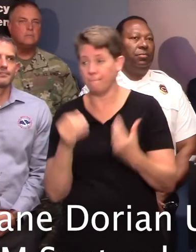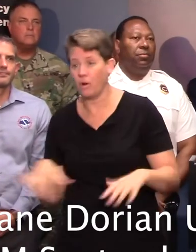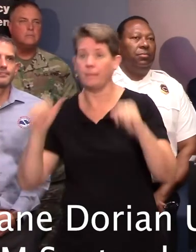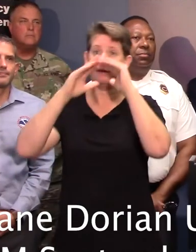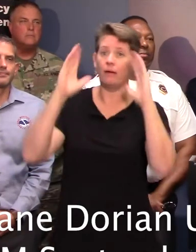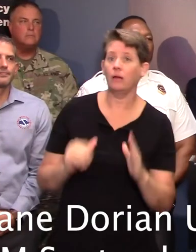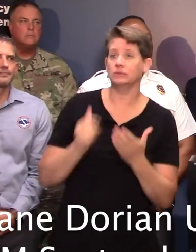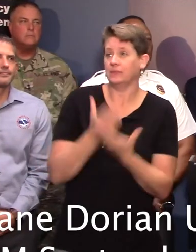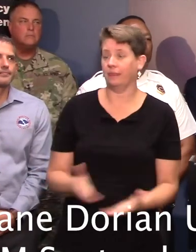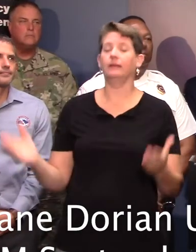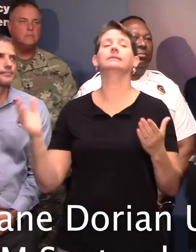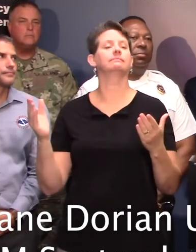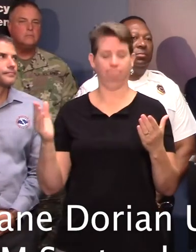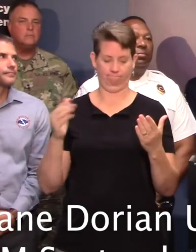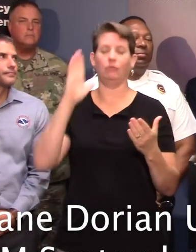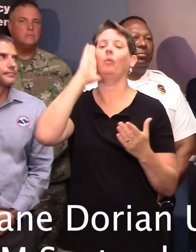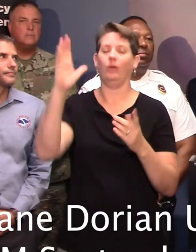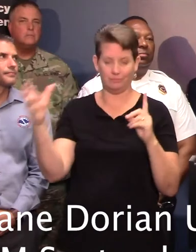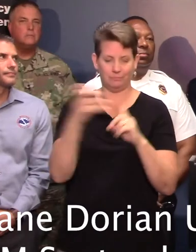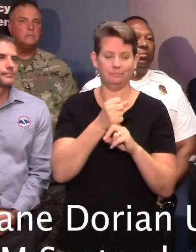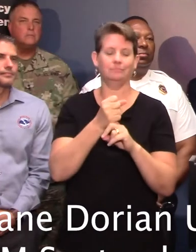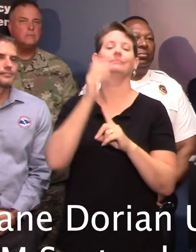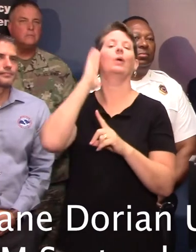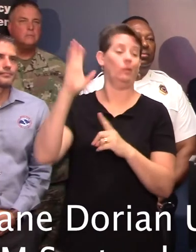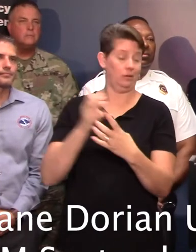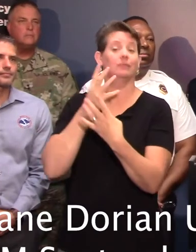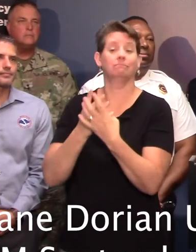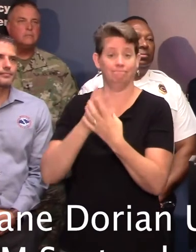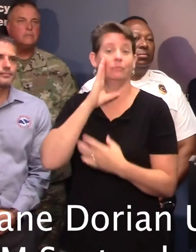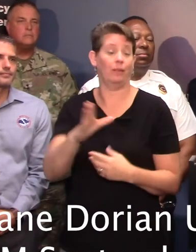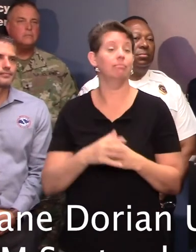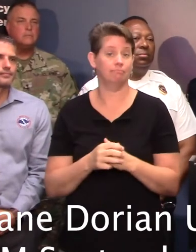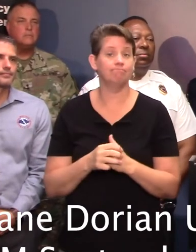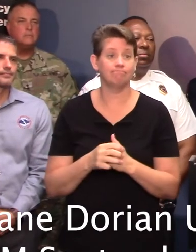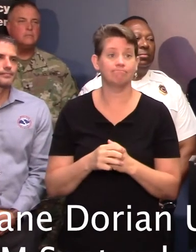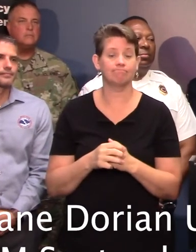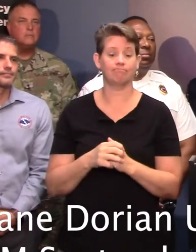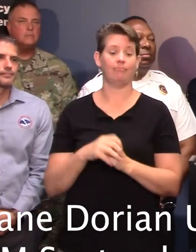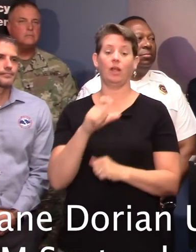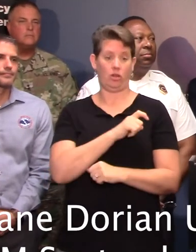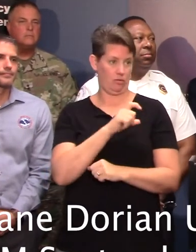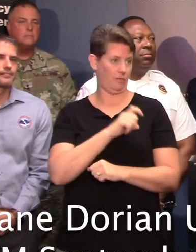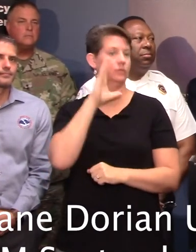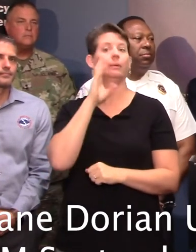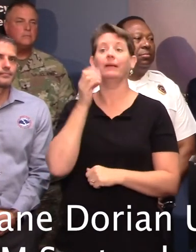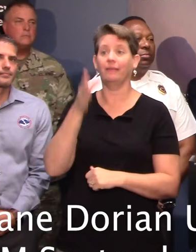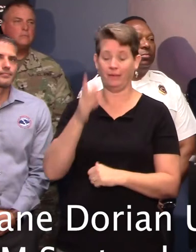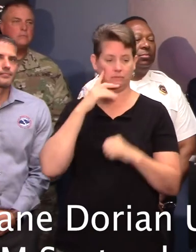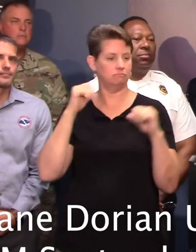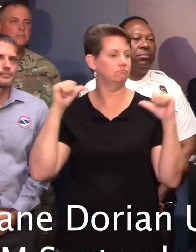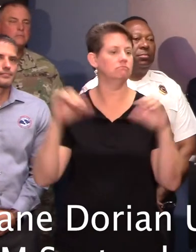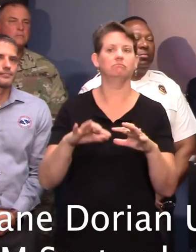they will be caught, they will be arrested, and they will go to jail. Law enforcement is going to be out in force